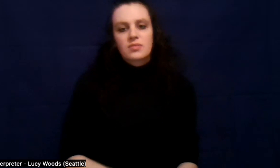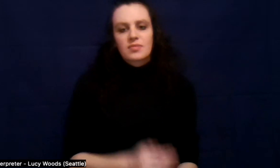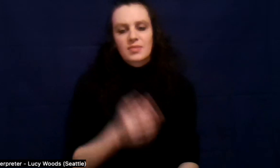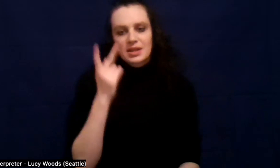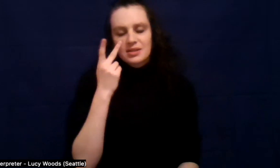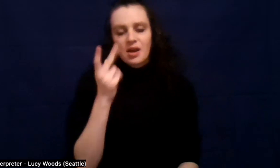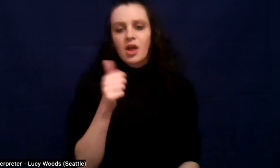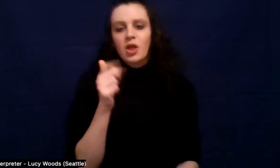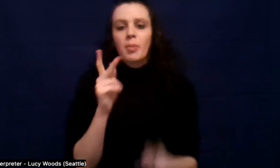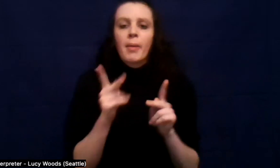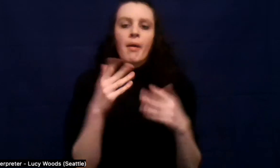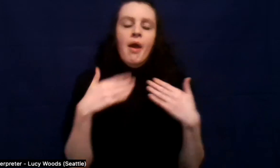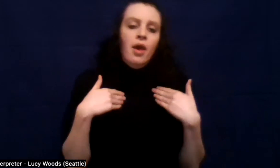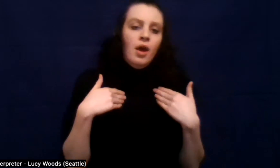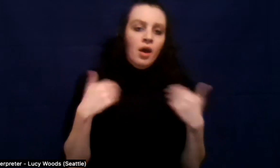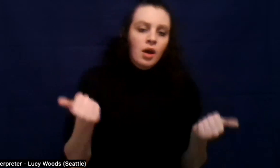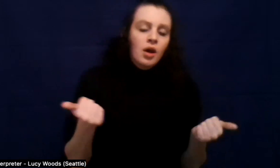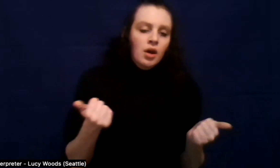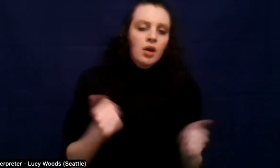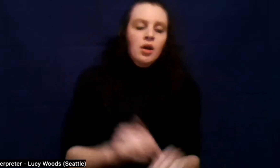of AA. Um,